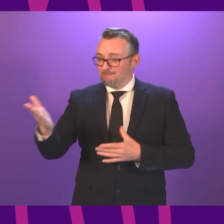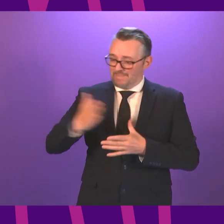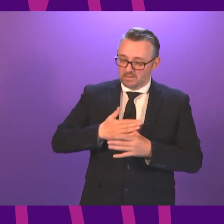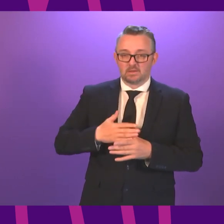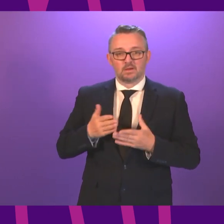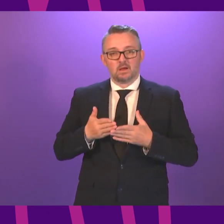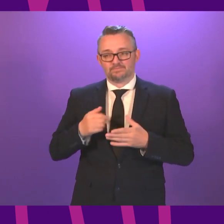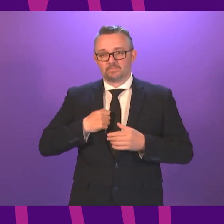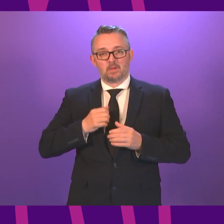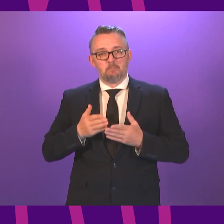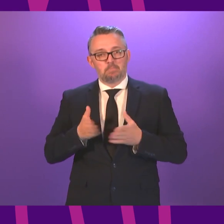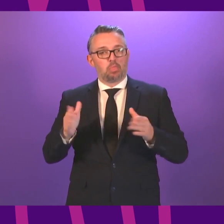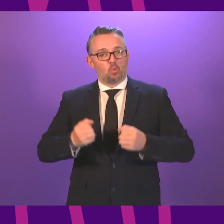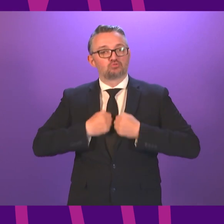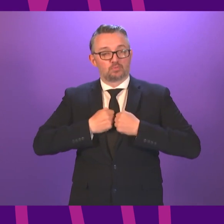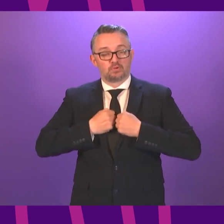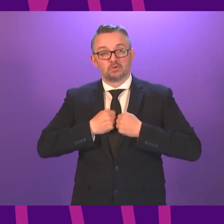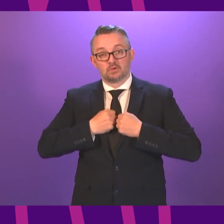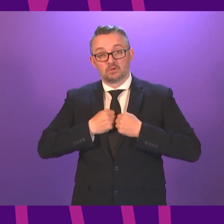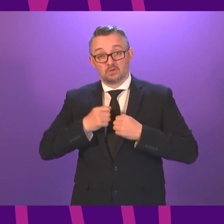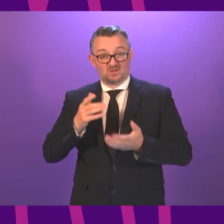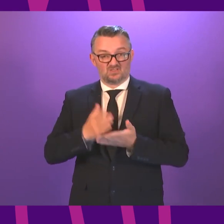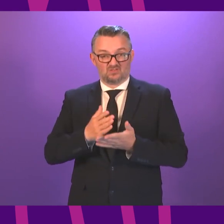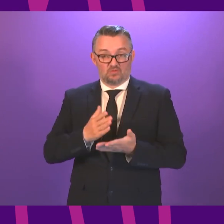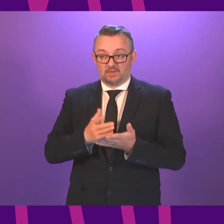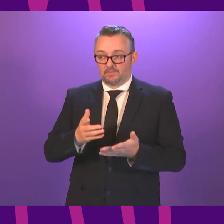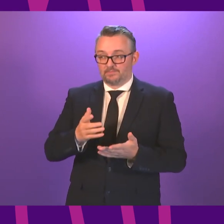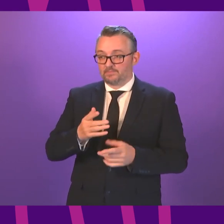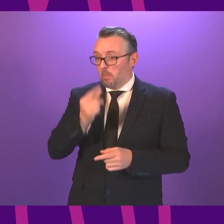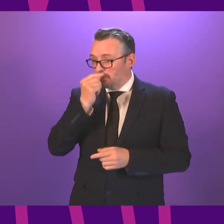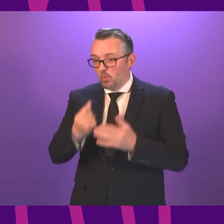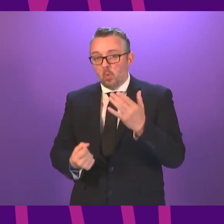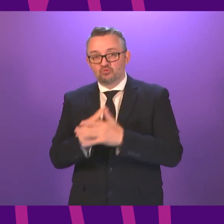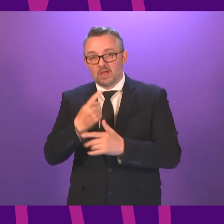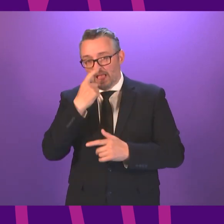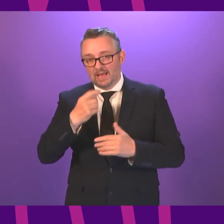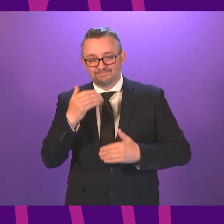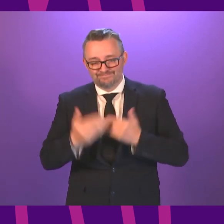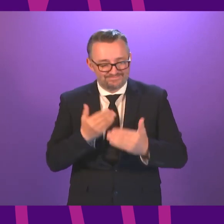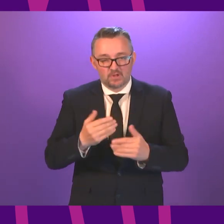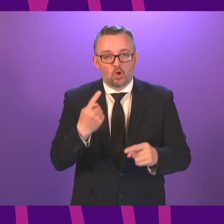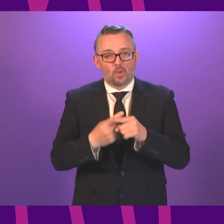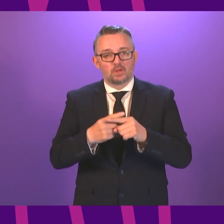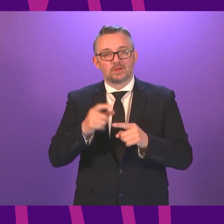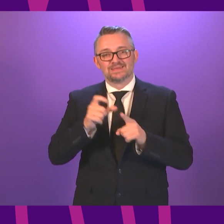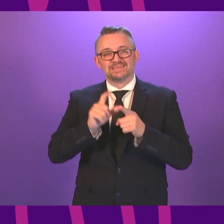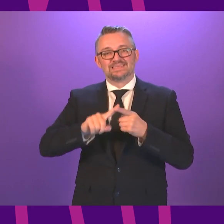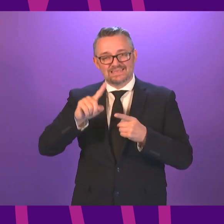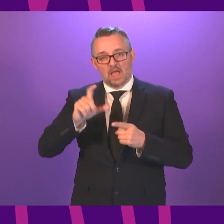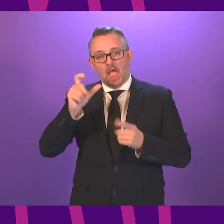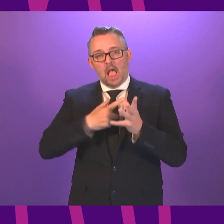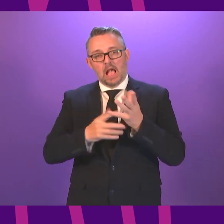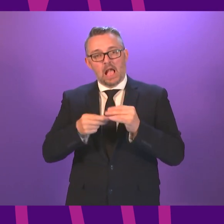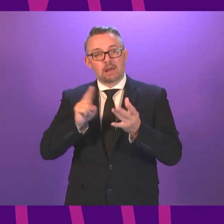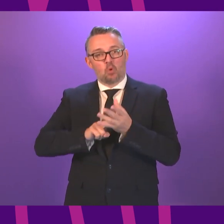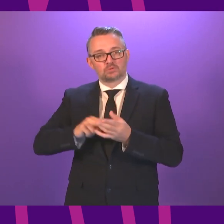ownership and also taking that opportunity as I hope we can to accelerate the decarbonisation of our railway system as